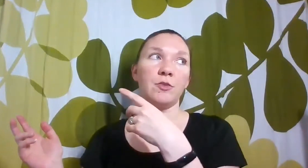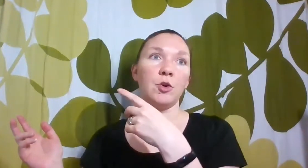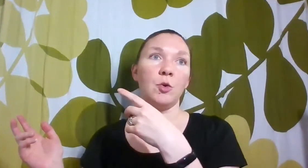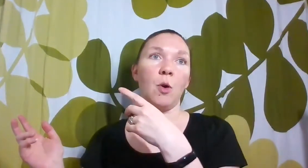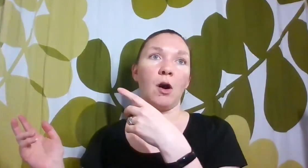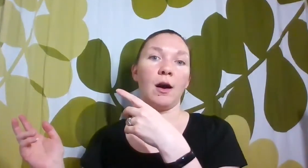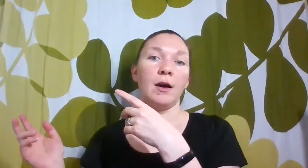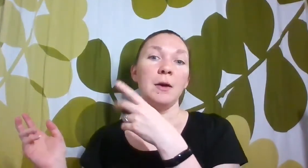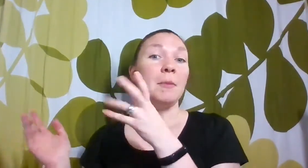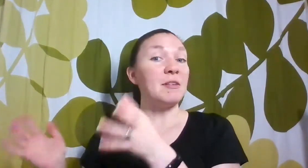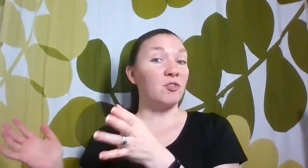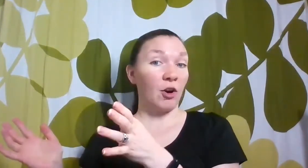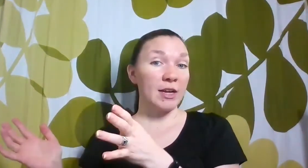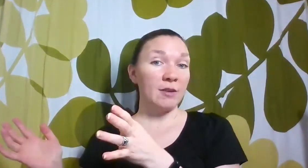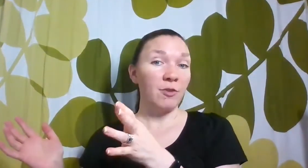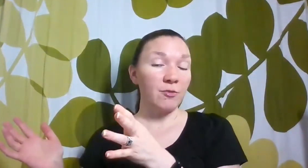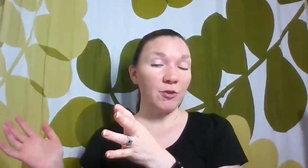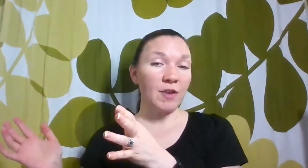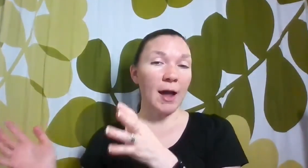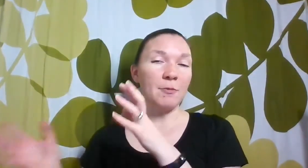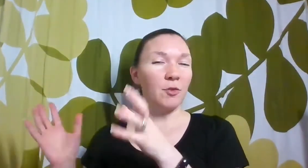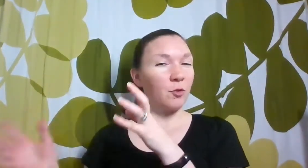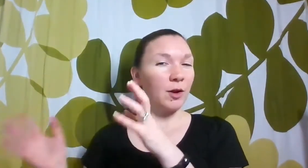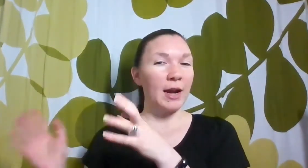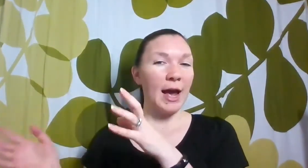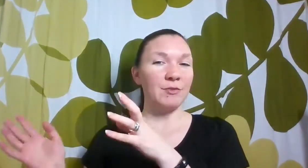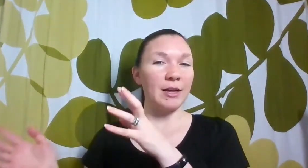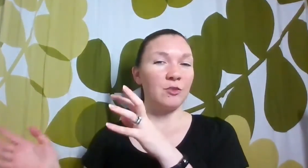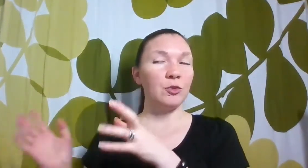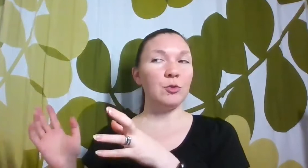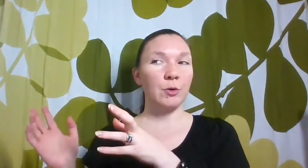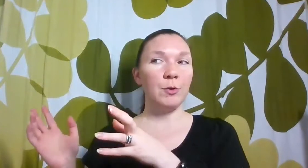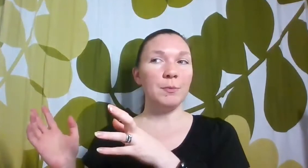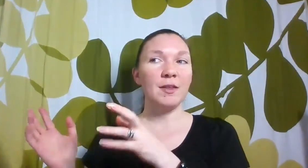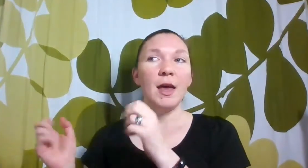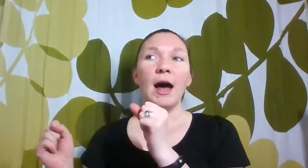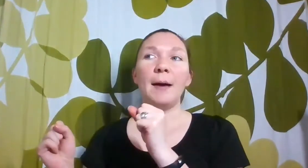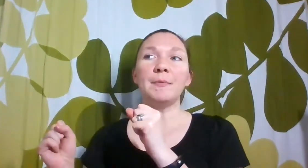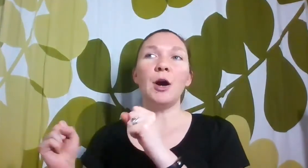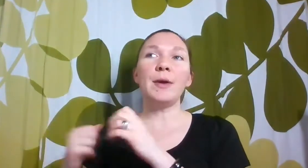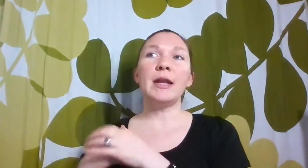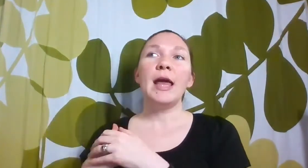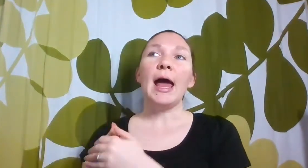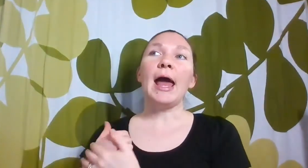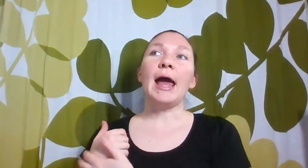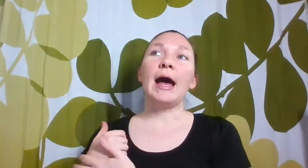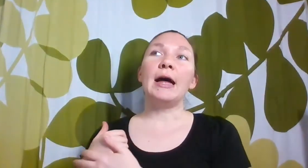who are maybe starting for the first time. So they're sort of going to have like two groups going. And